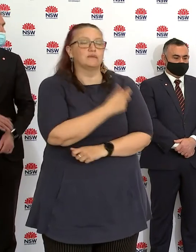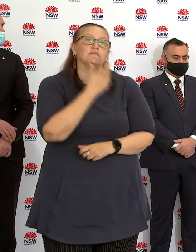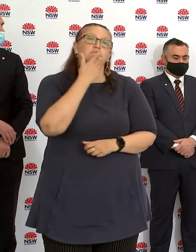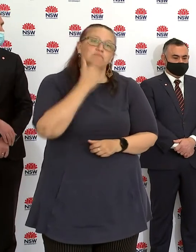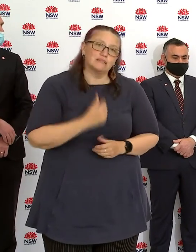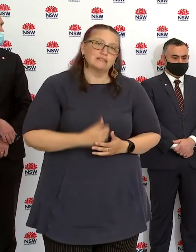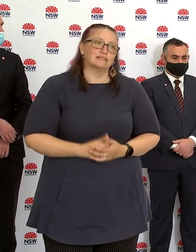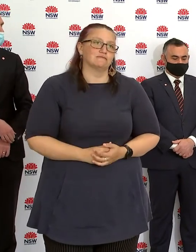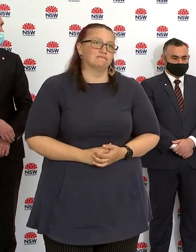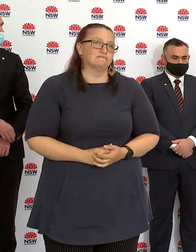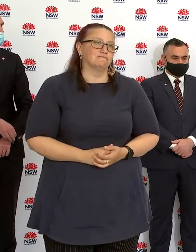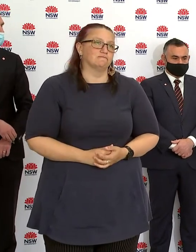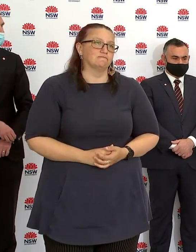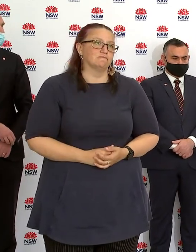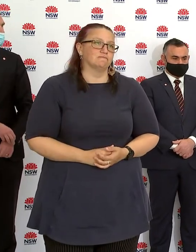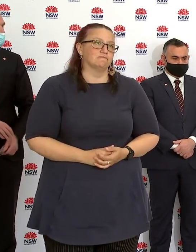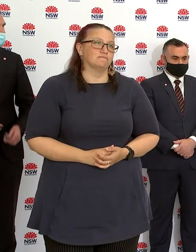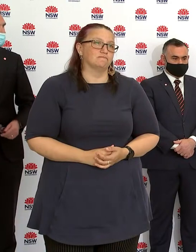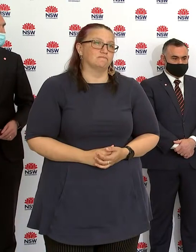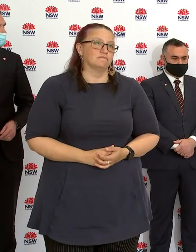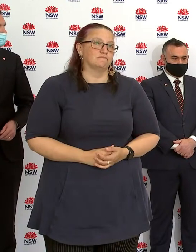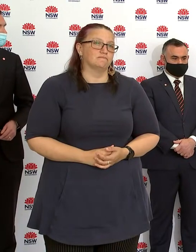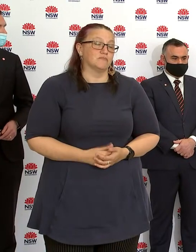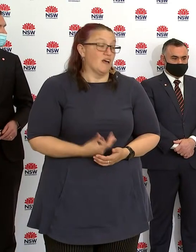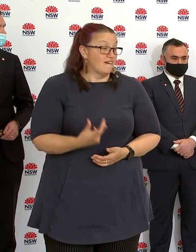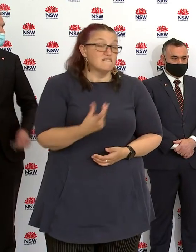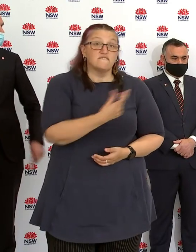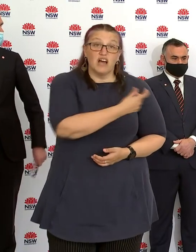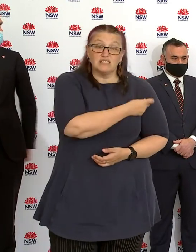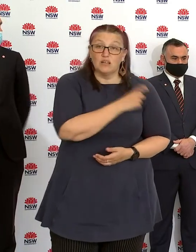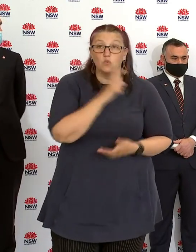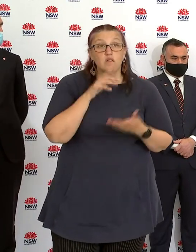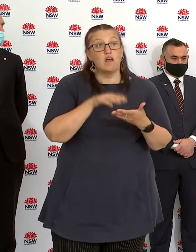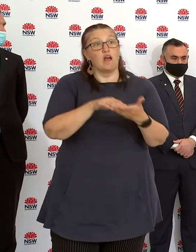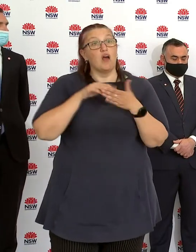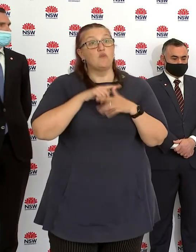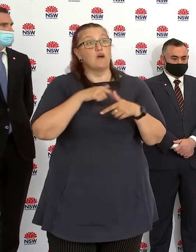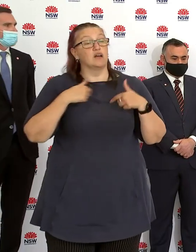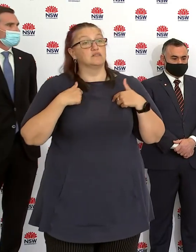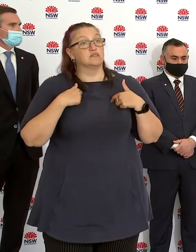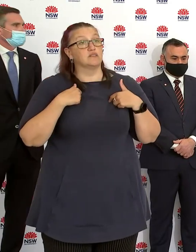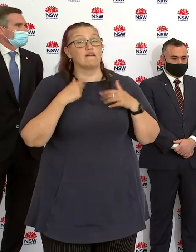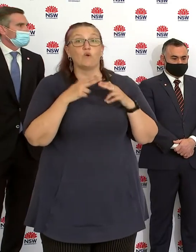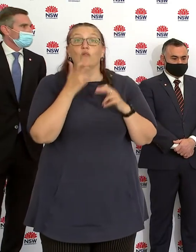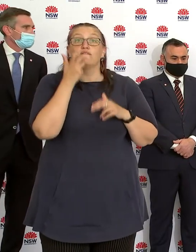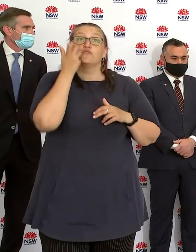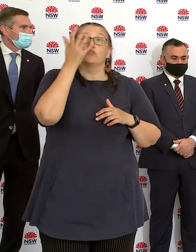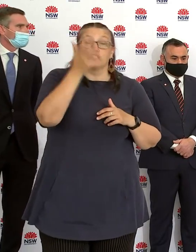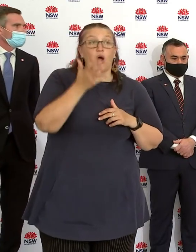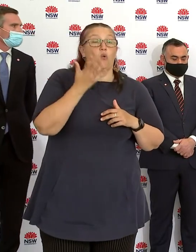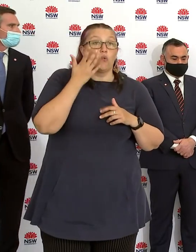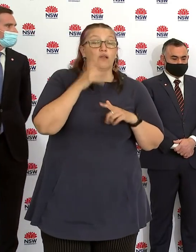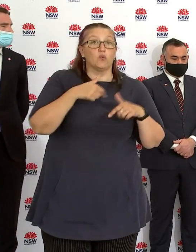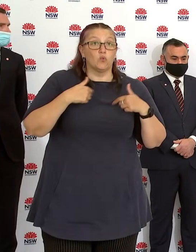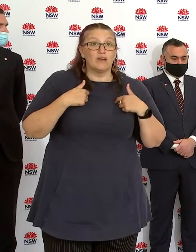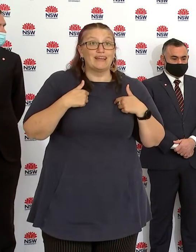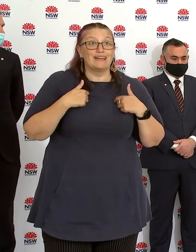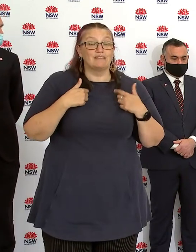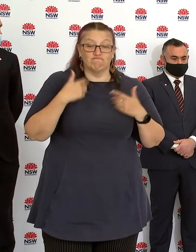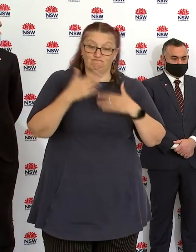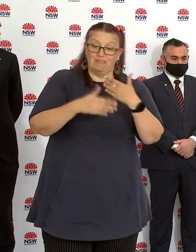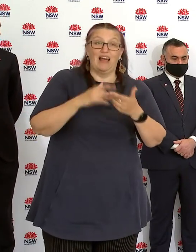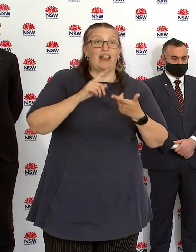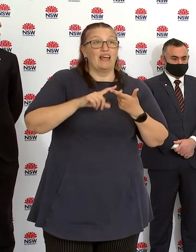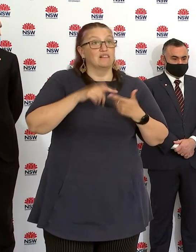way to assist us. And it will be our future in terms of coming to terms with COVID. And at a time when we will have to accept